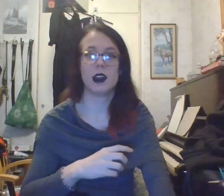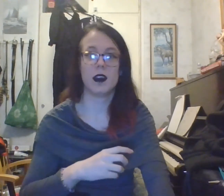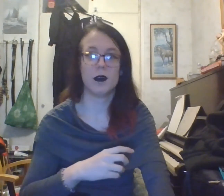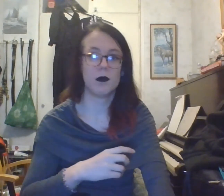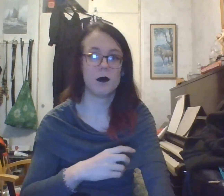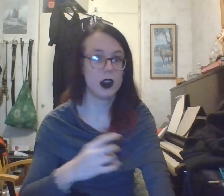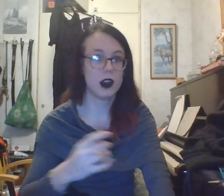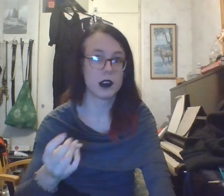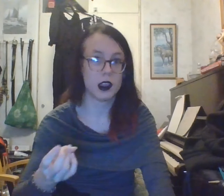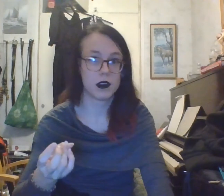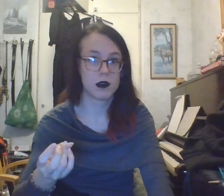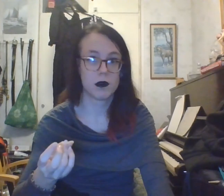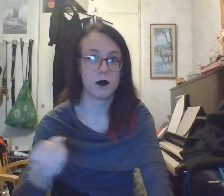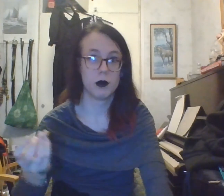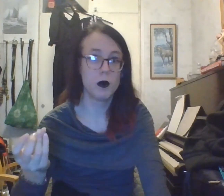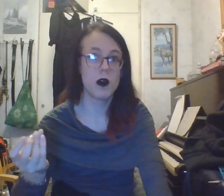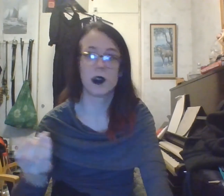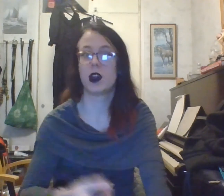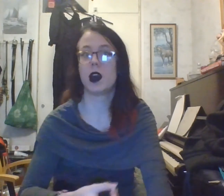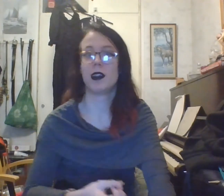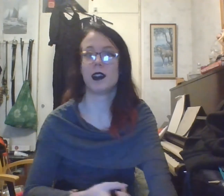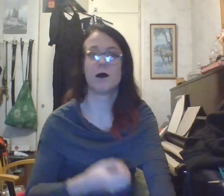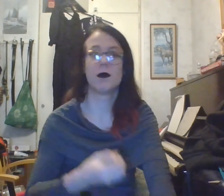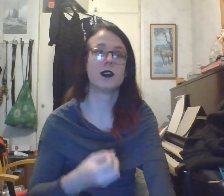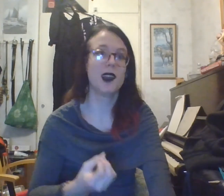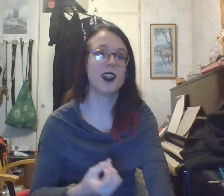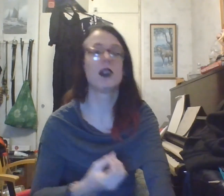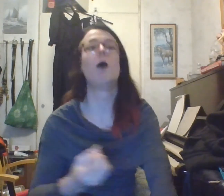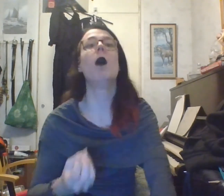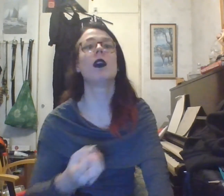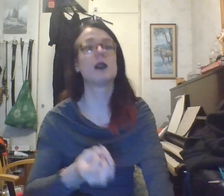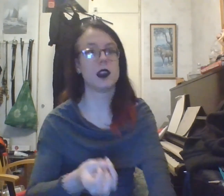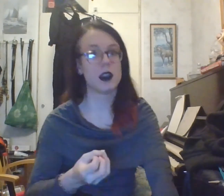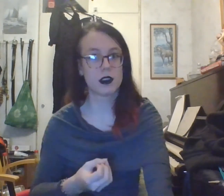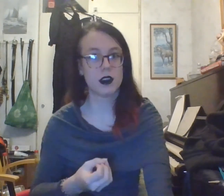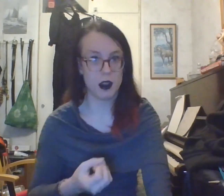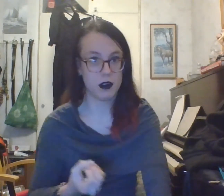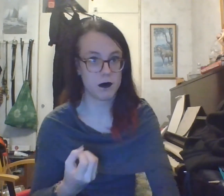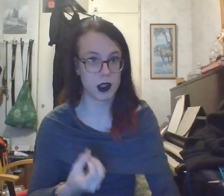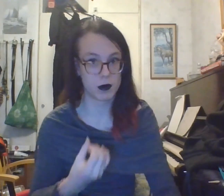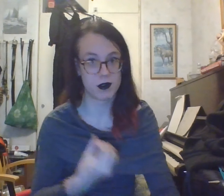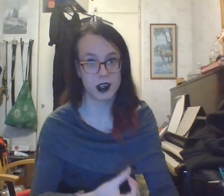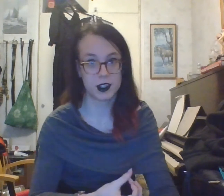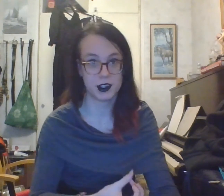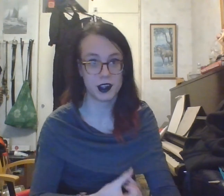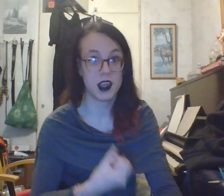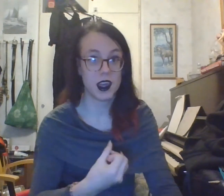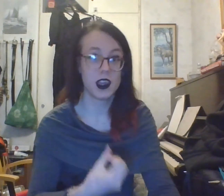None of these would work in communism. means that workers need to own the means of production in the